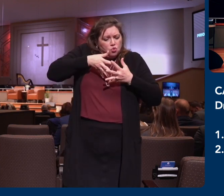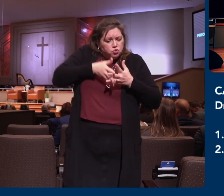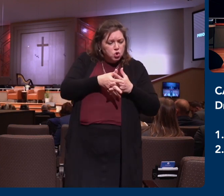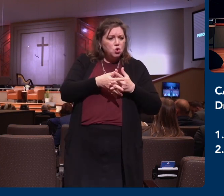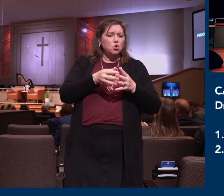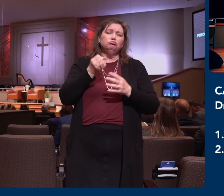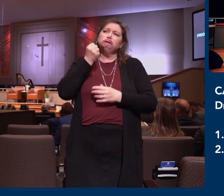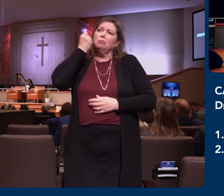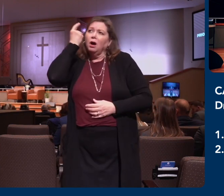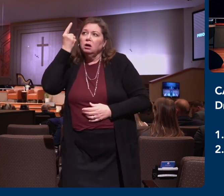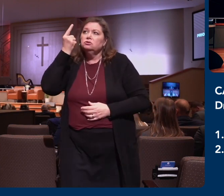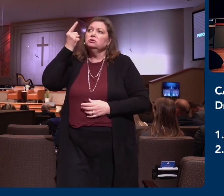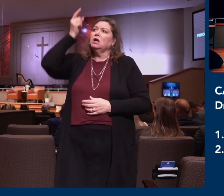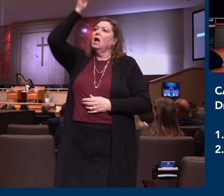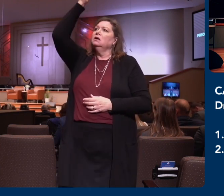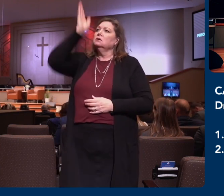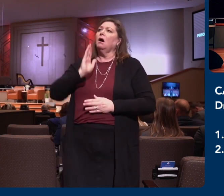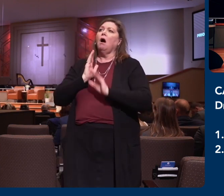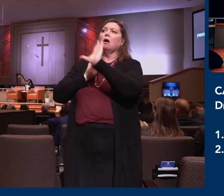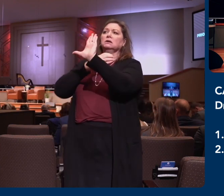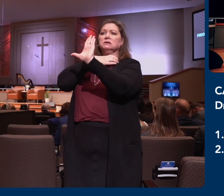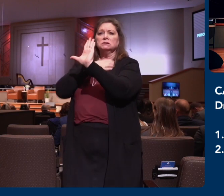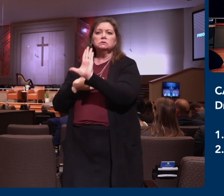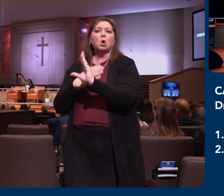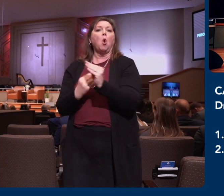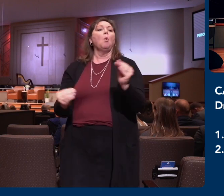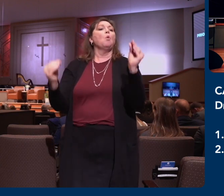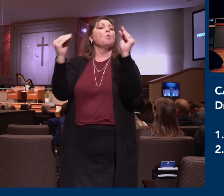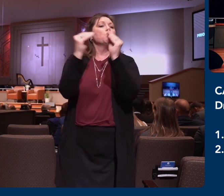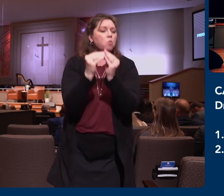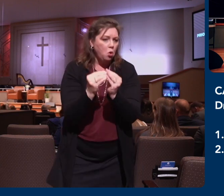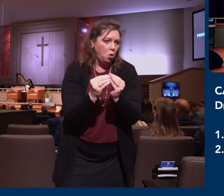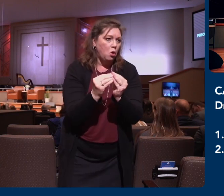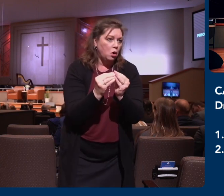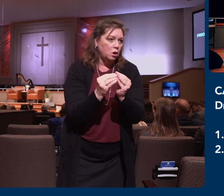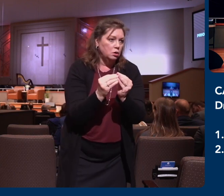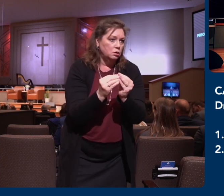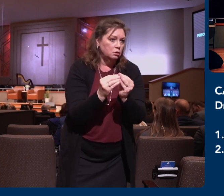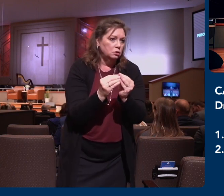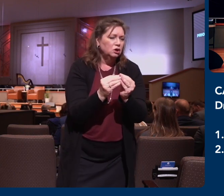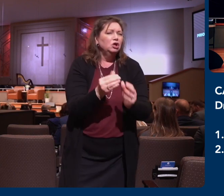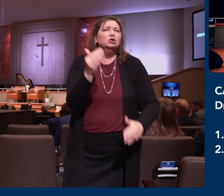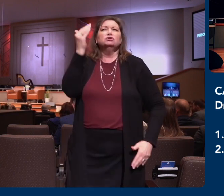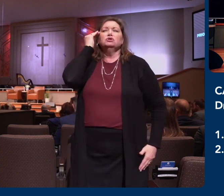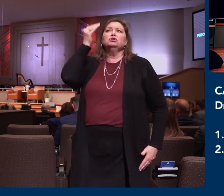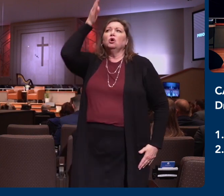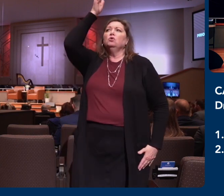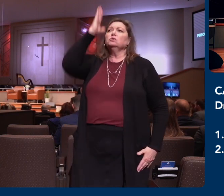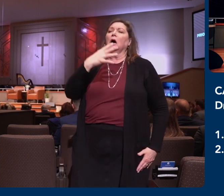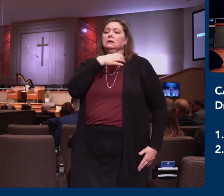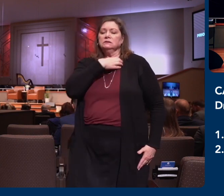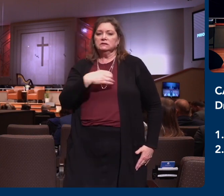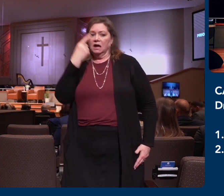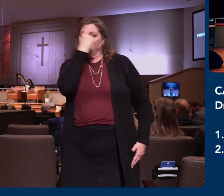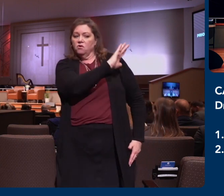of his will. He prayed that for them to have knowledge, to know what God wants for them in their